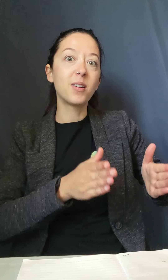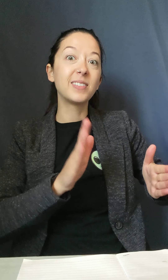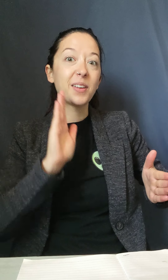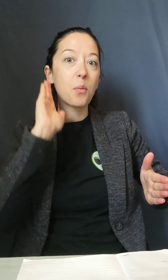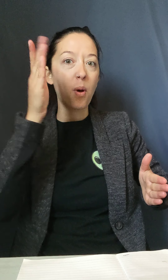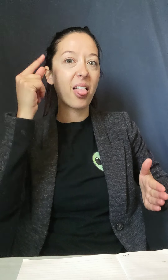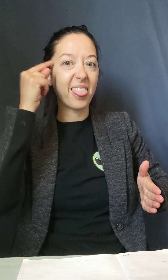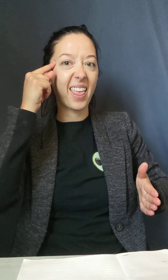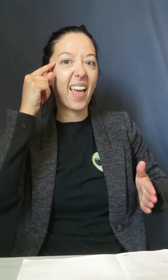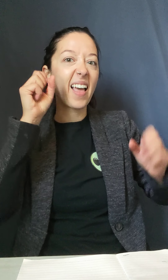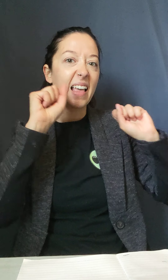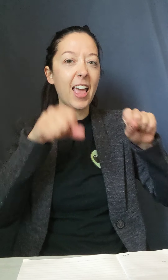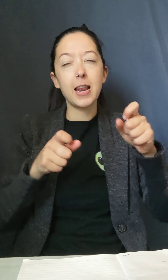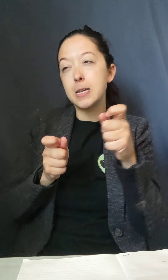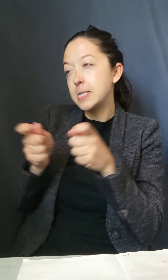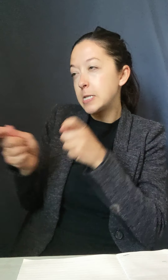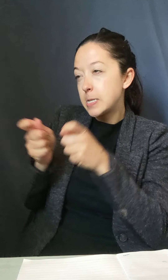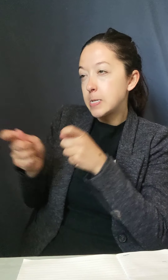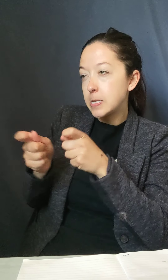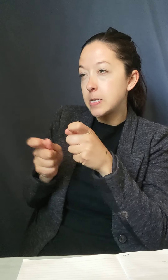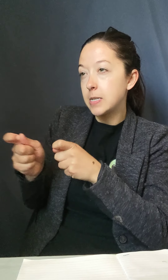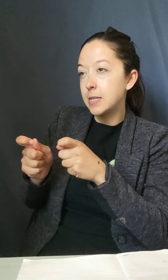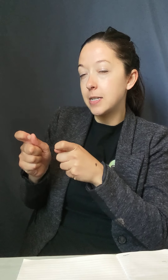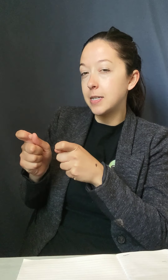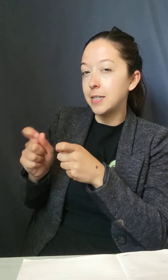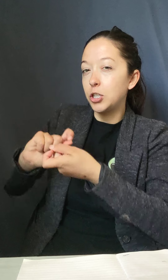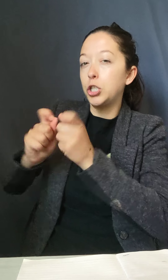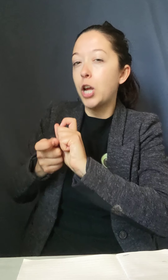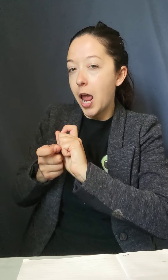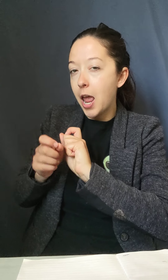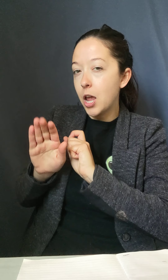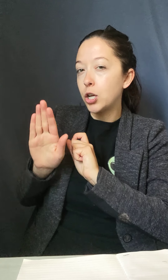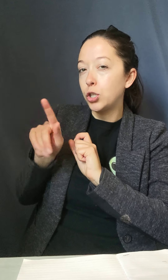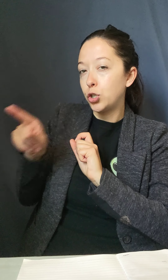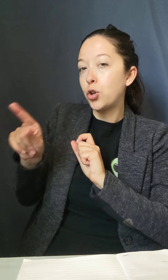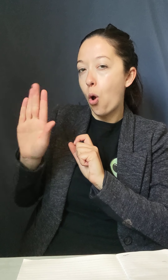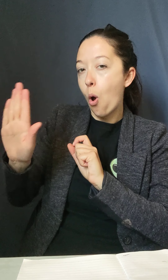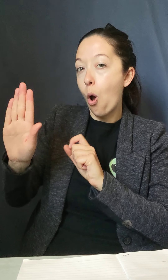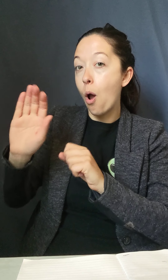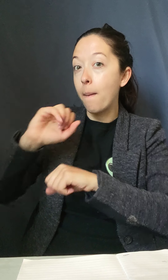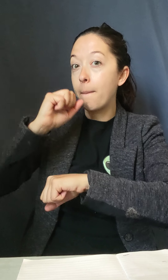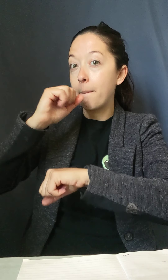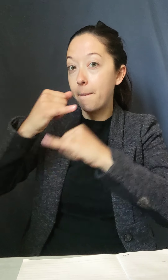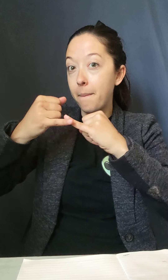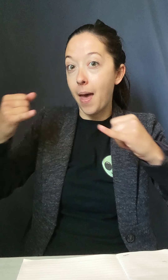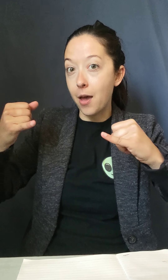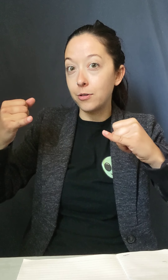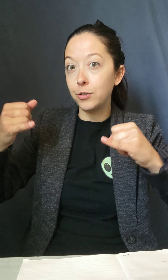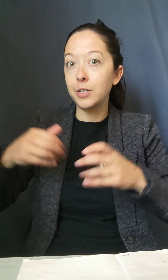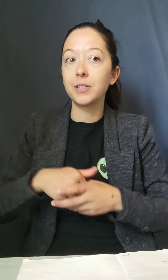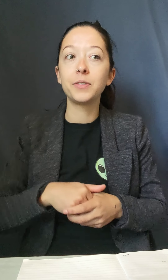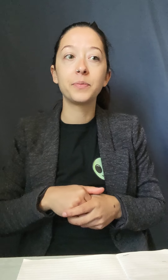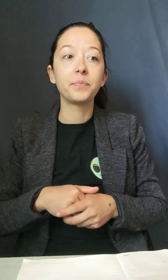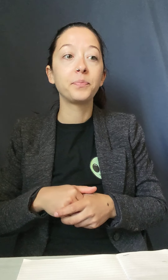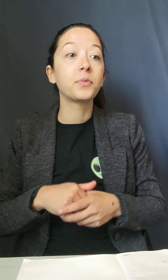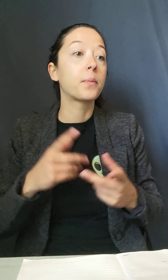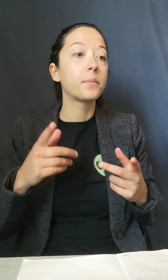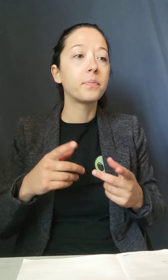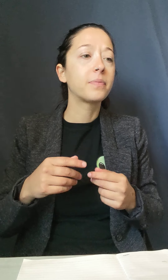You've separated yourself from you and this other person. So it looks like something's happening with the feed. Hopefully it's